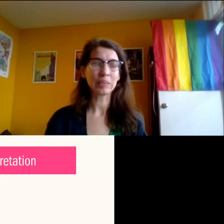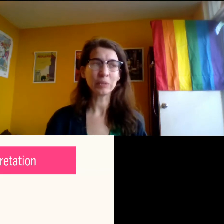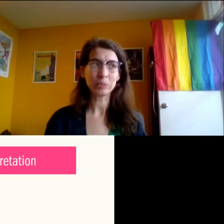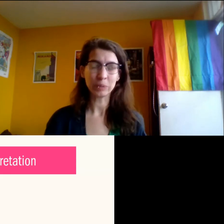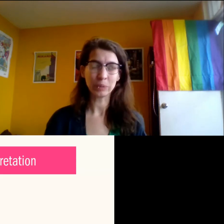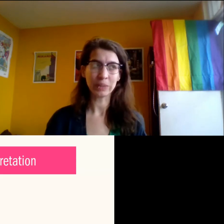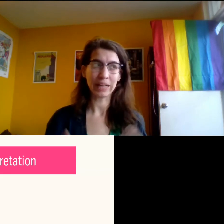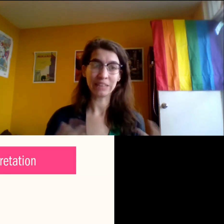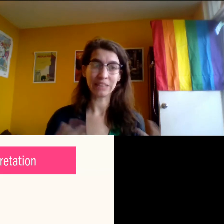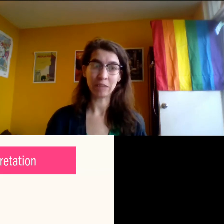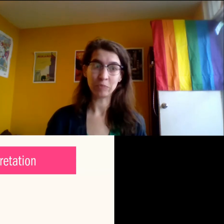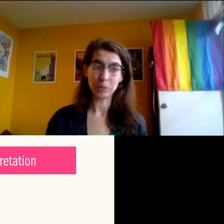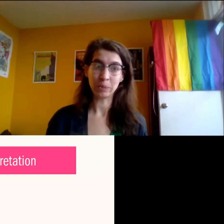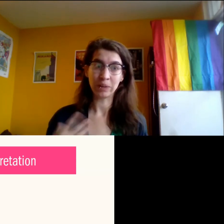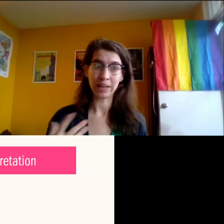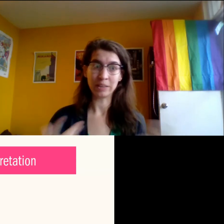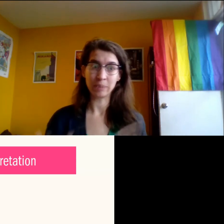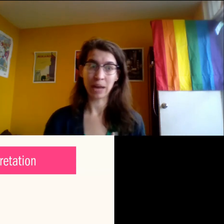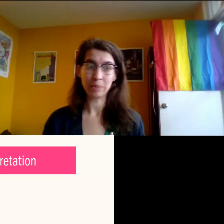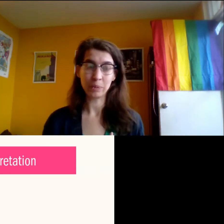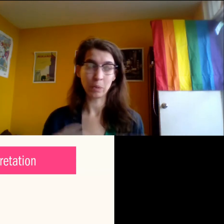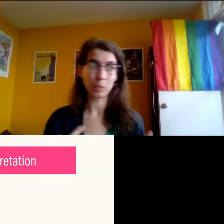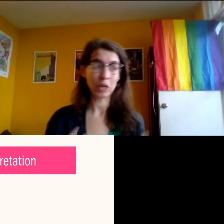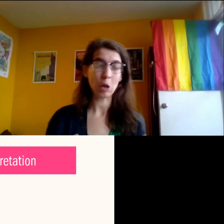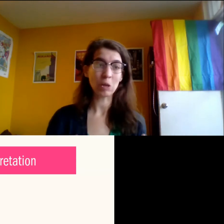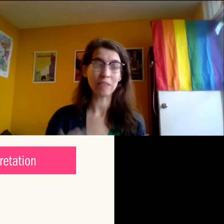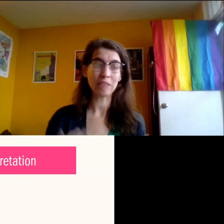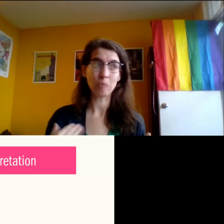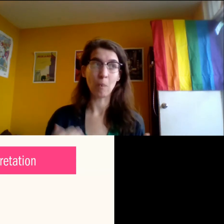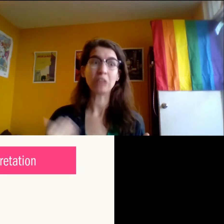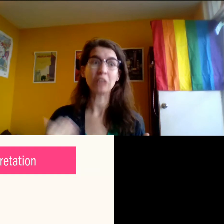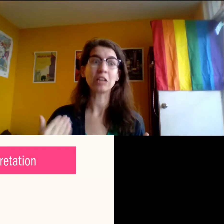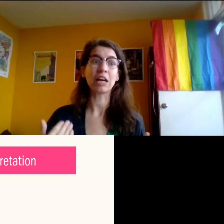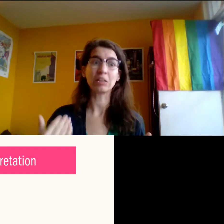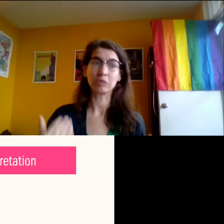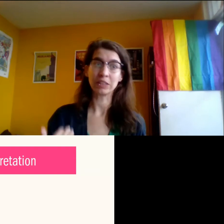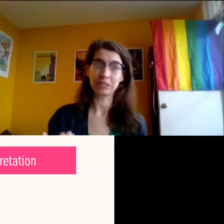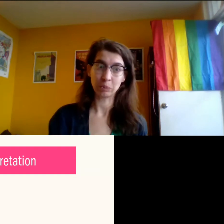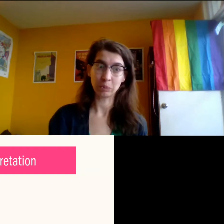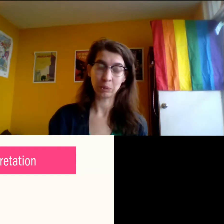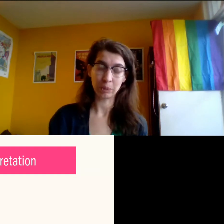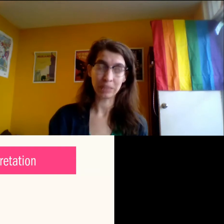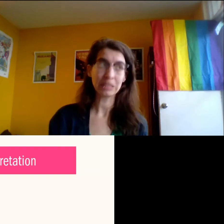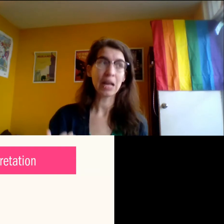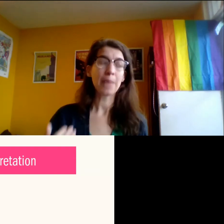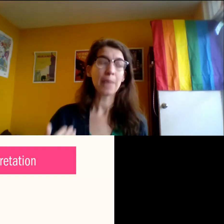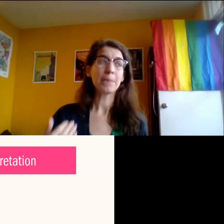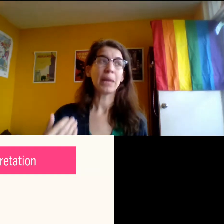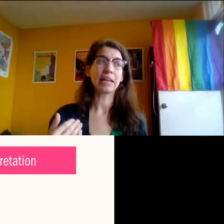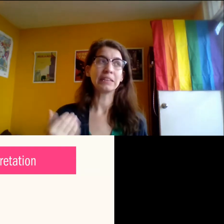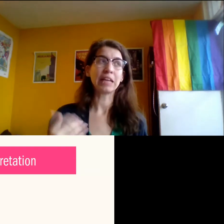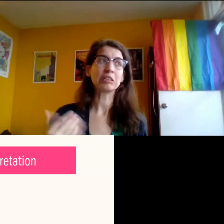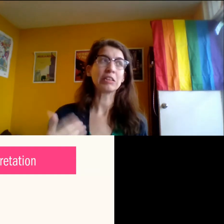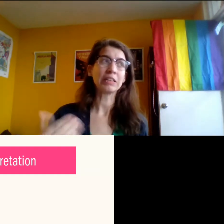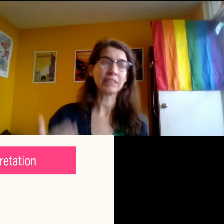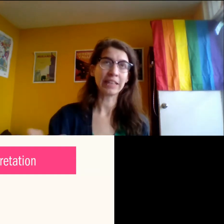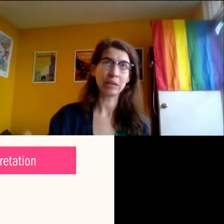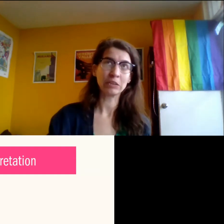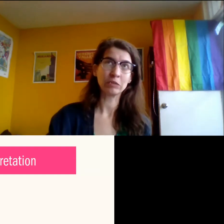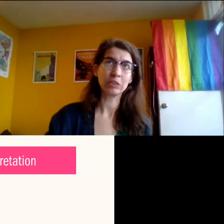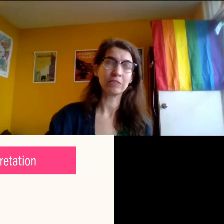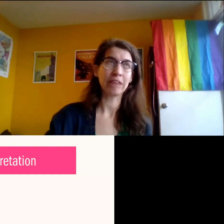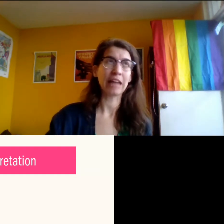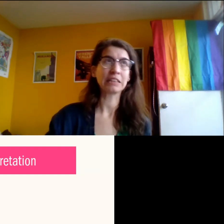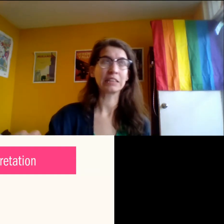and disabled people and deaf people and mad people. We all have much higher rates of unemployment and that's not even